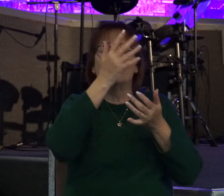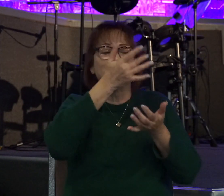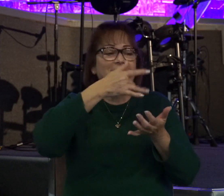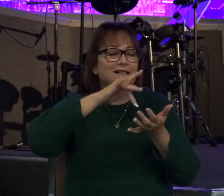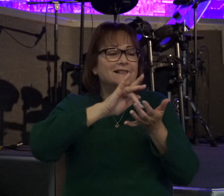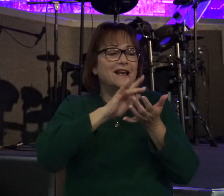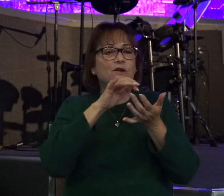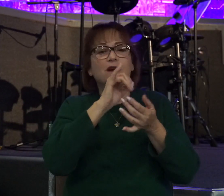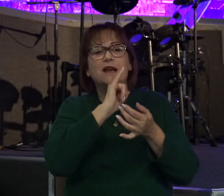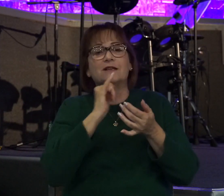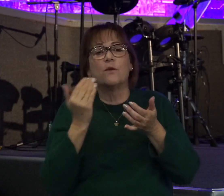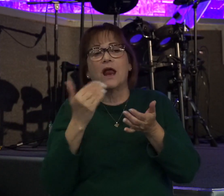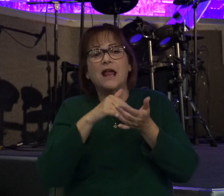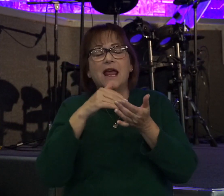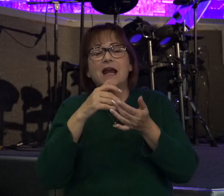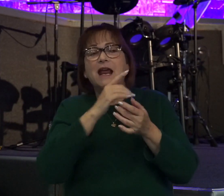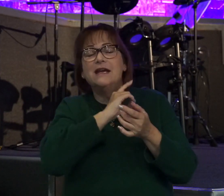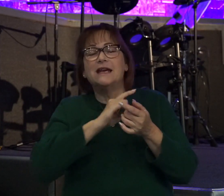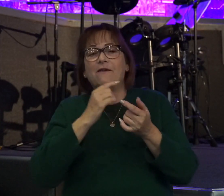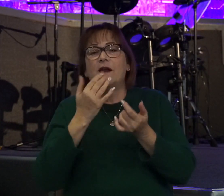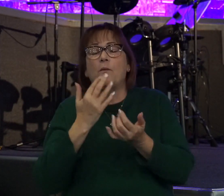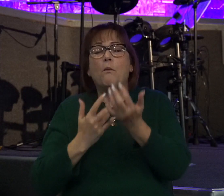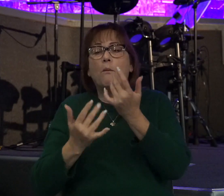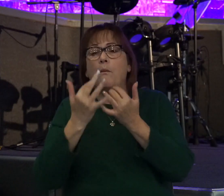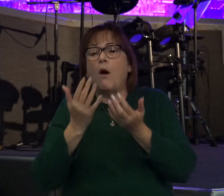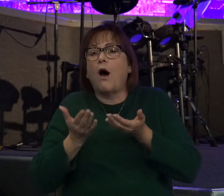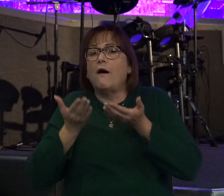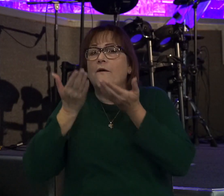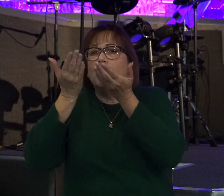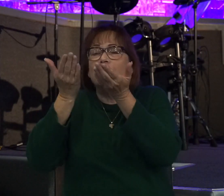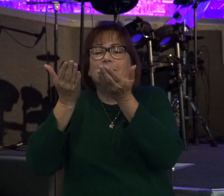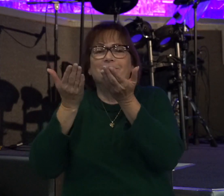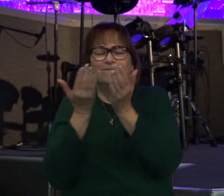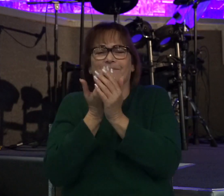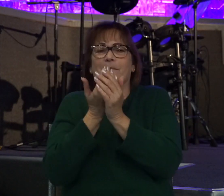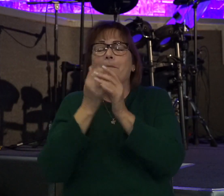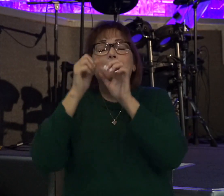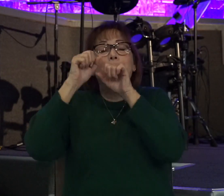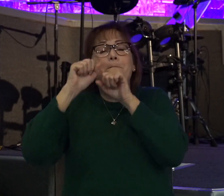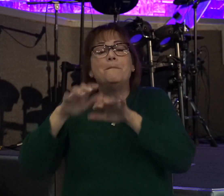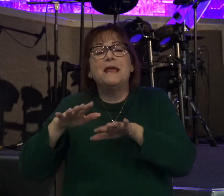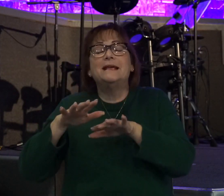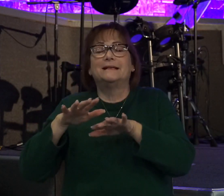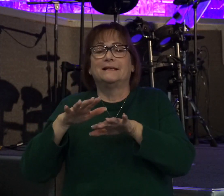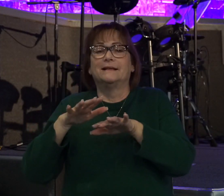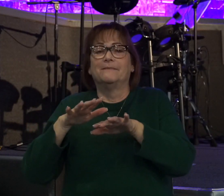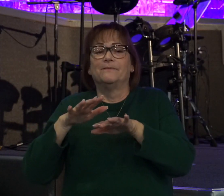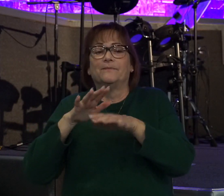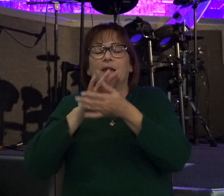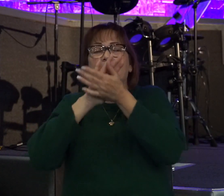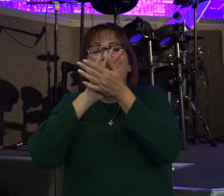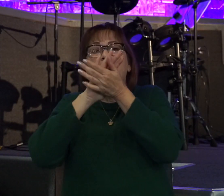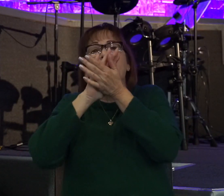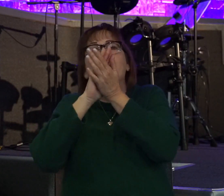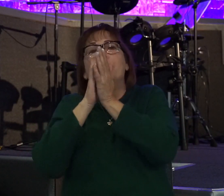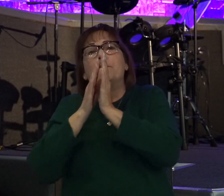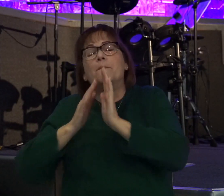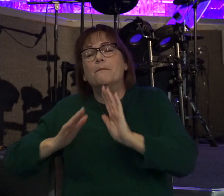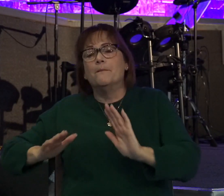again. David offered burnt offerings, peace offerings. He blessed the people. They had a huge feast. Everyone was